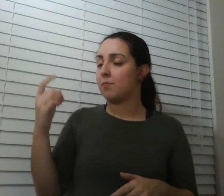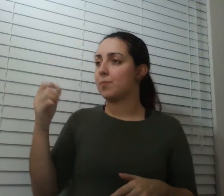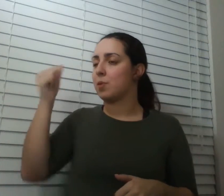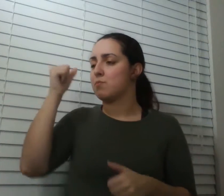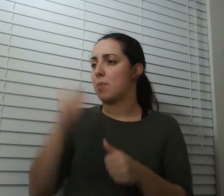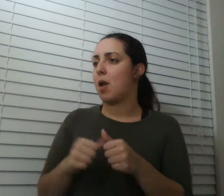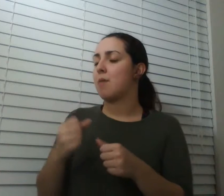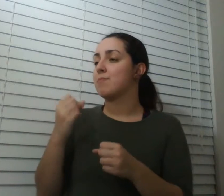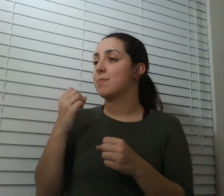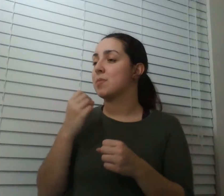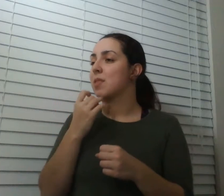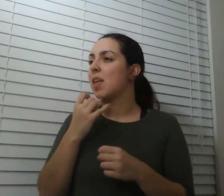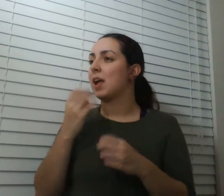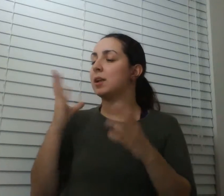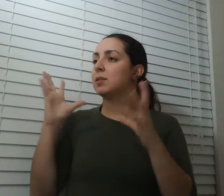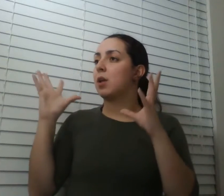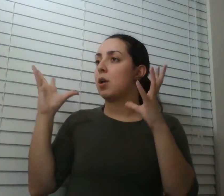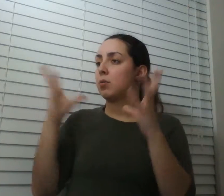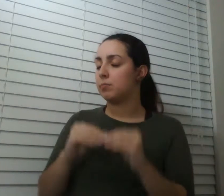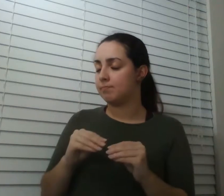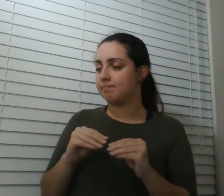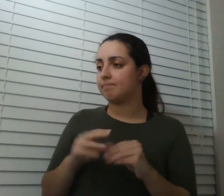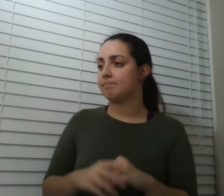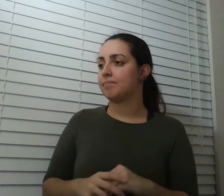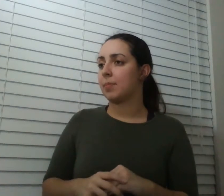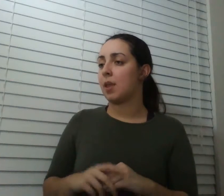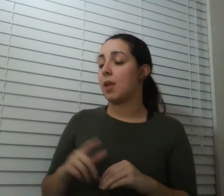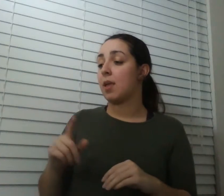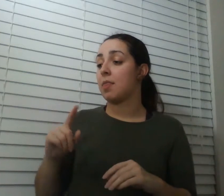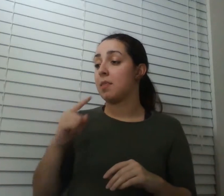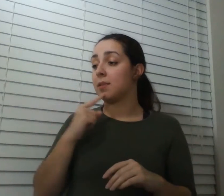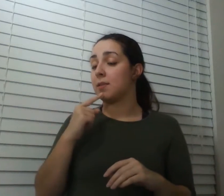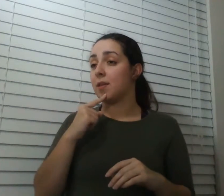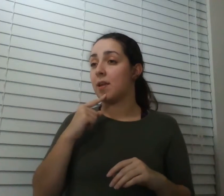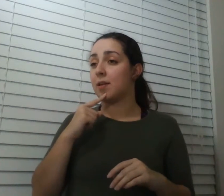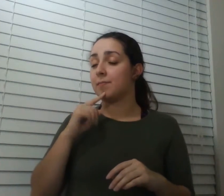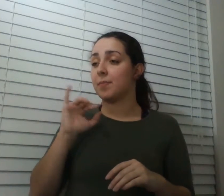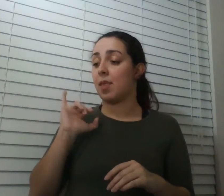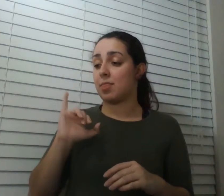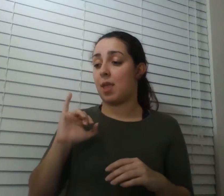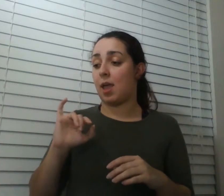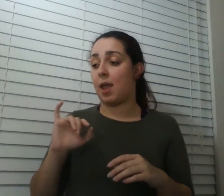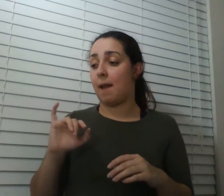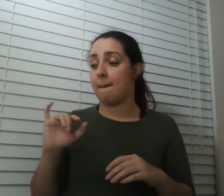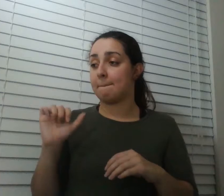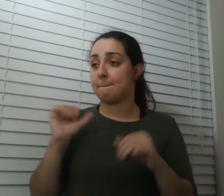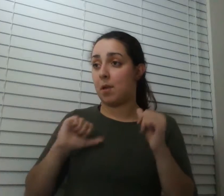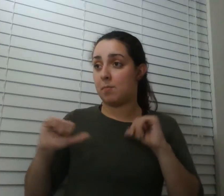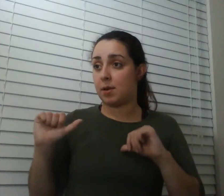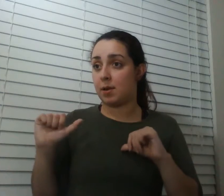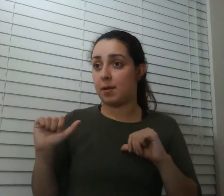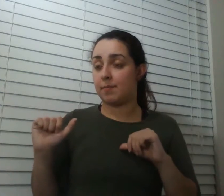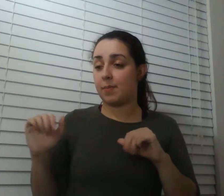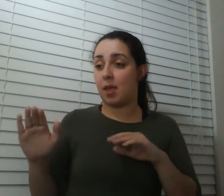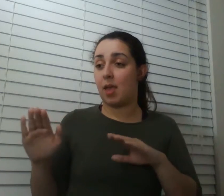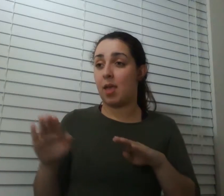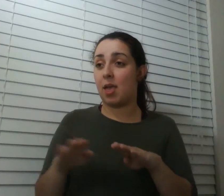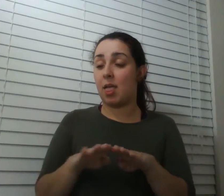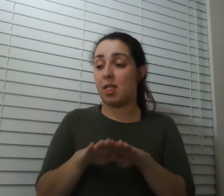about to begin yeah they'd say at that moment the stage is literally swirling with all